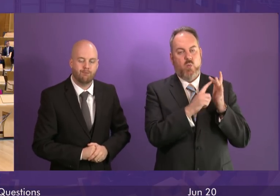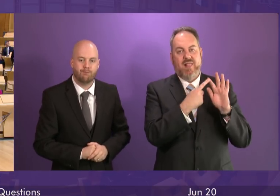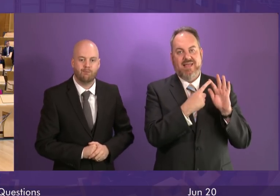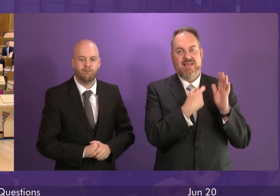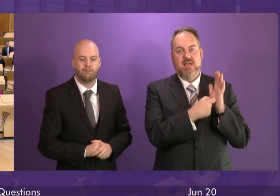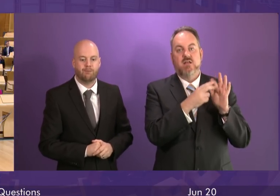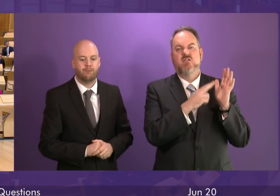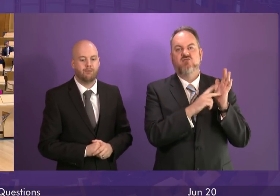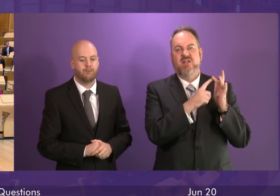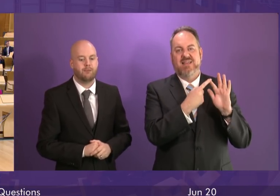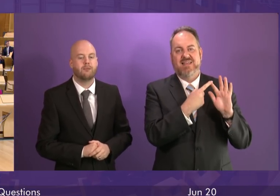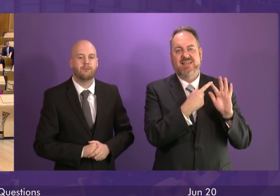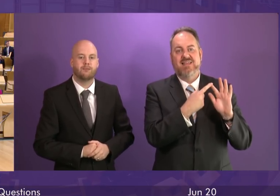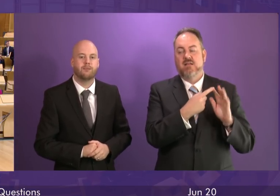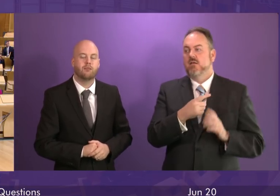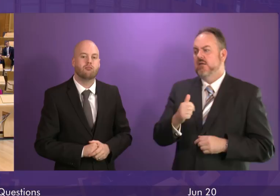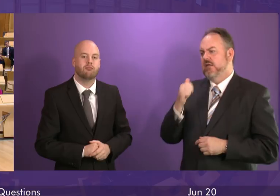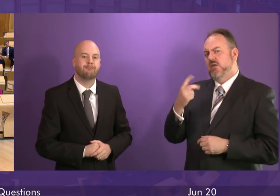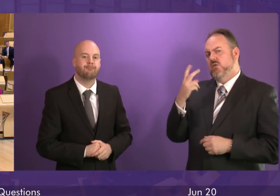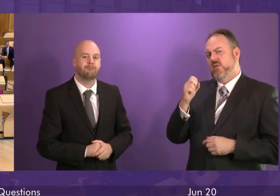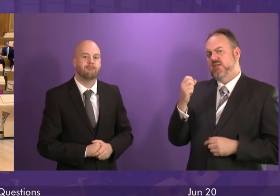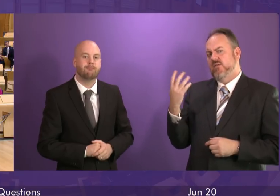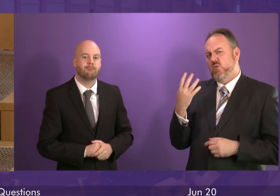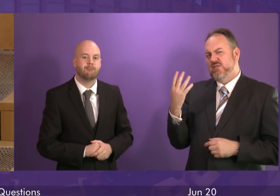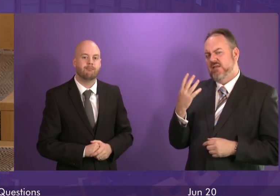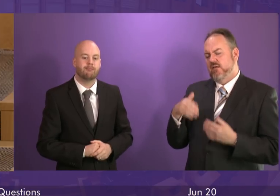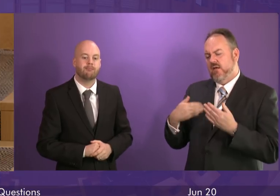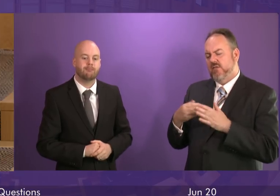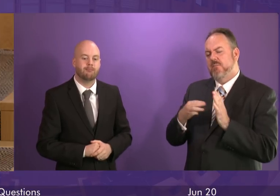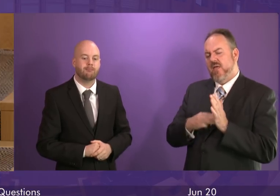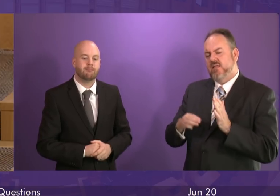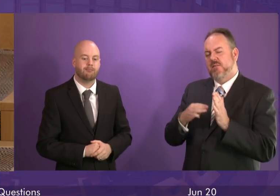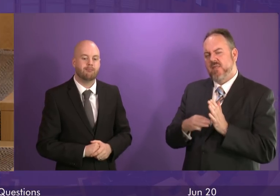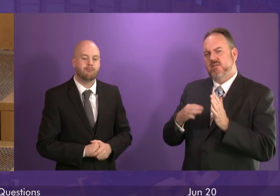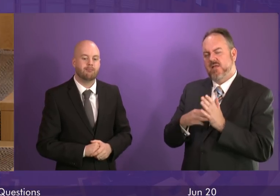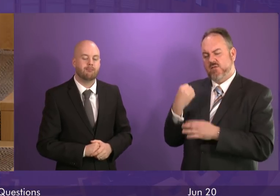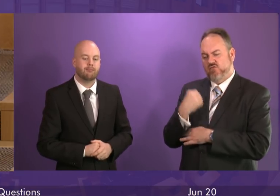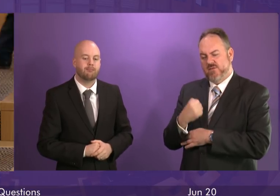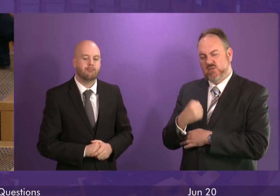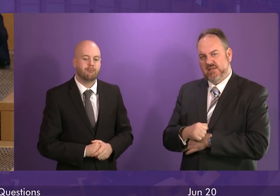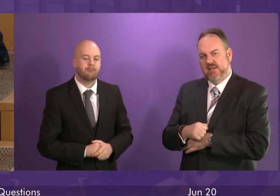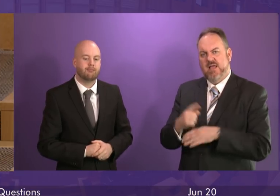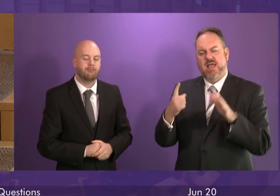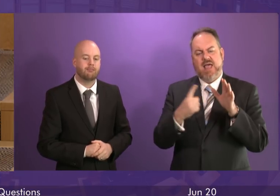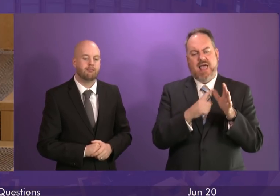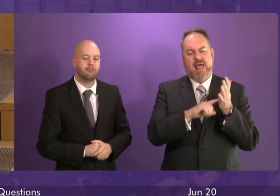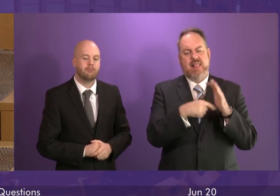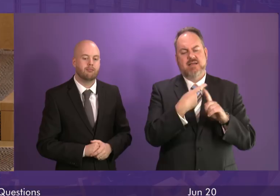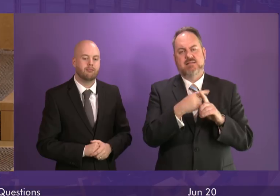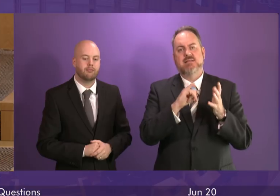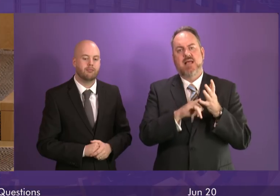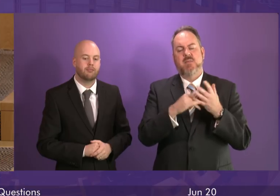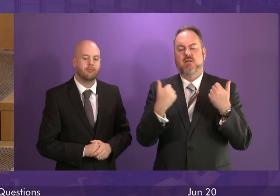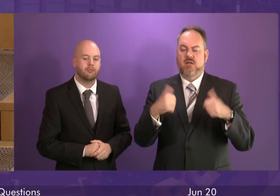In 2014, after months of refusal, Alex Salmond eventually agreed to introduce free